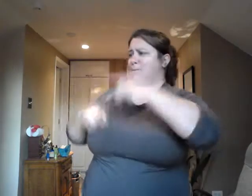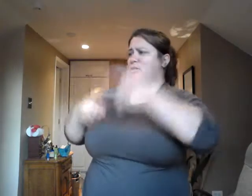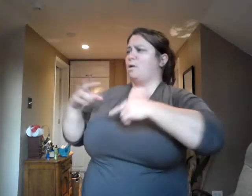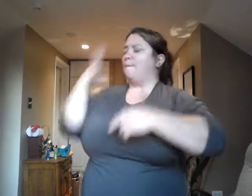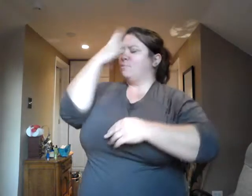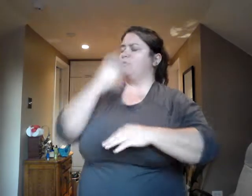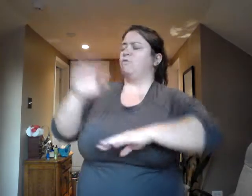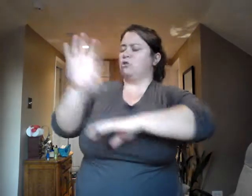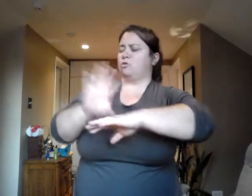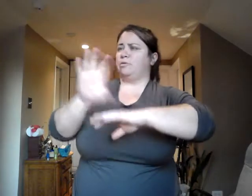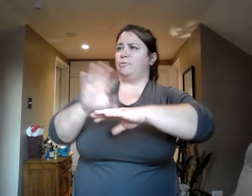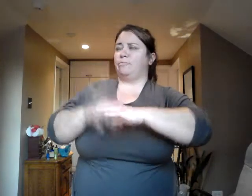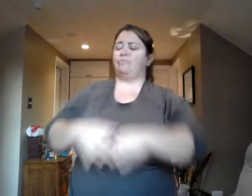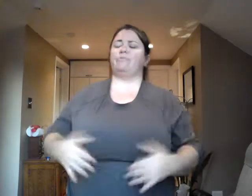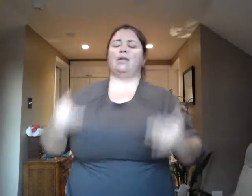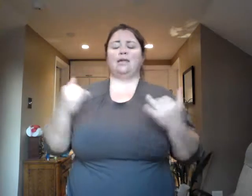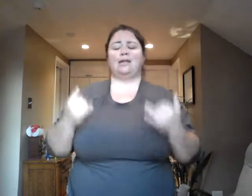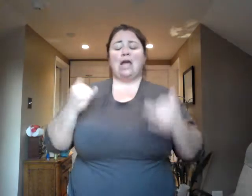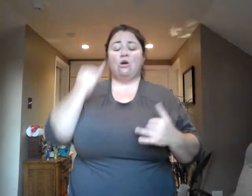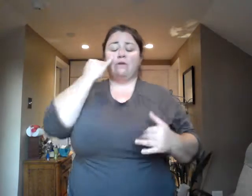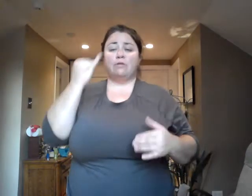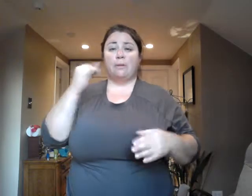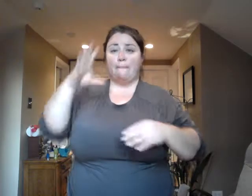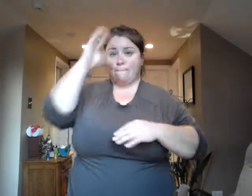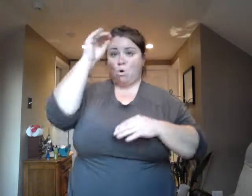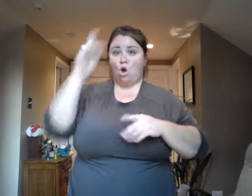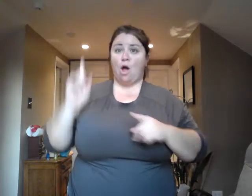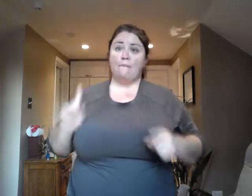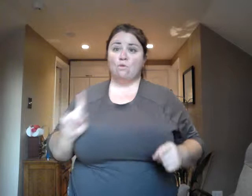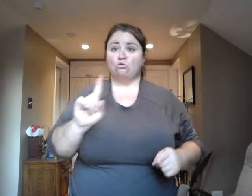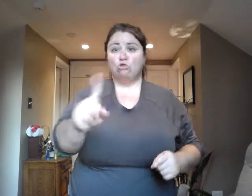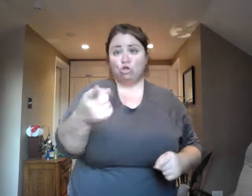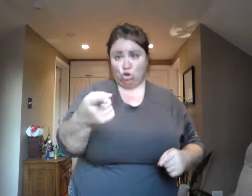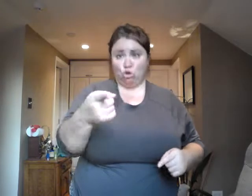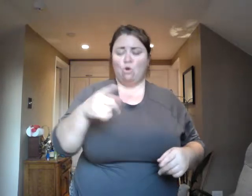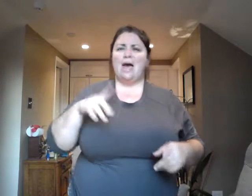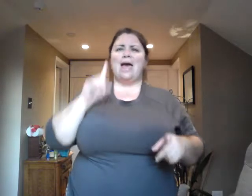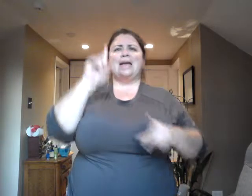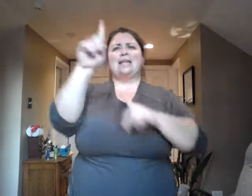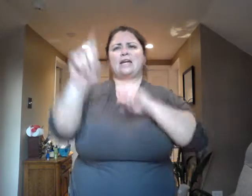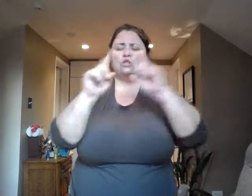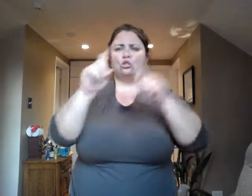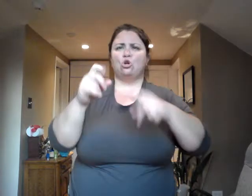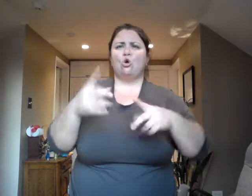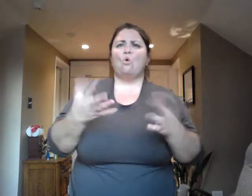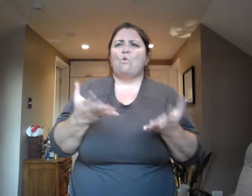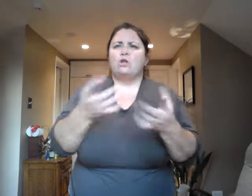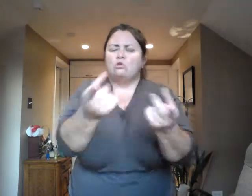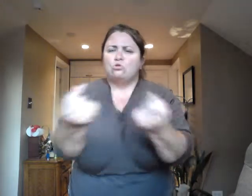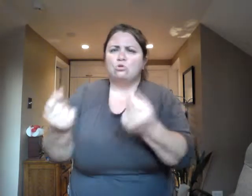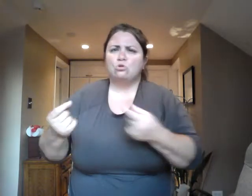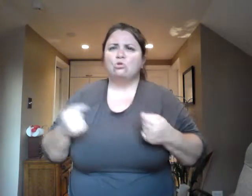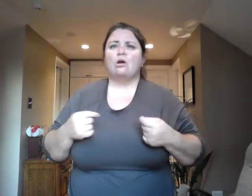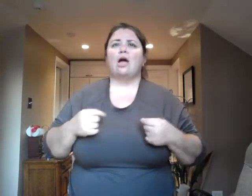Now, if this little boy approached you and asked you, What are you doing? How would you respond?